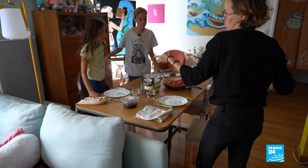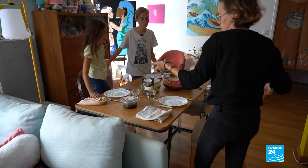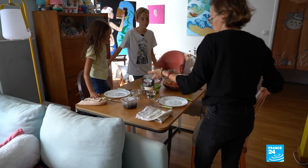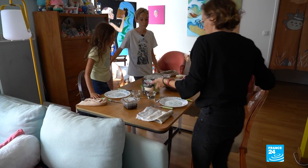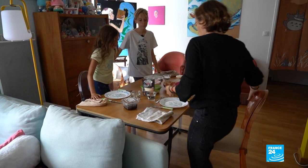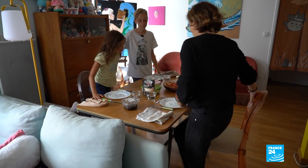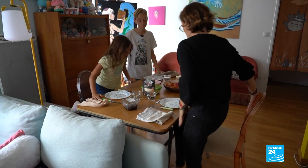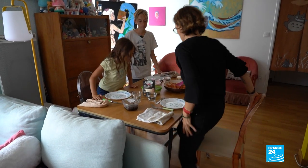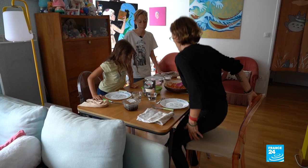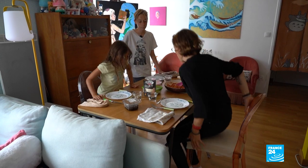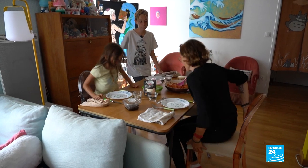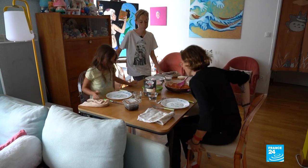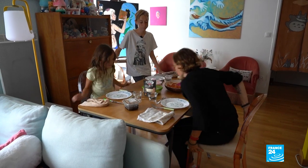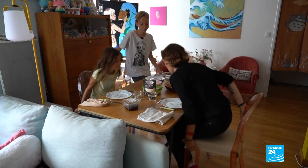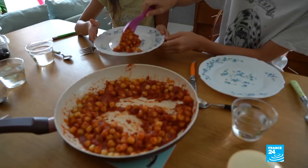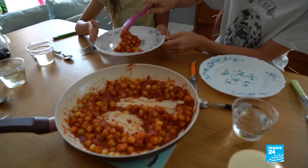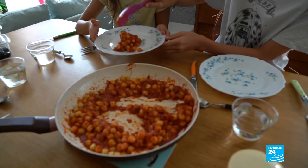Conversations in their home are also in sign language.